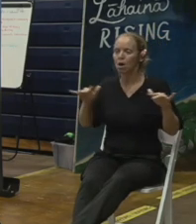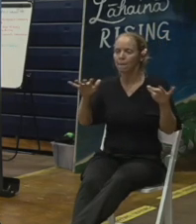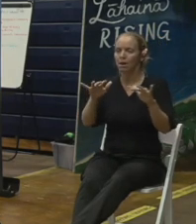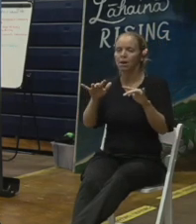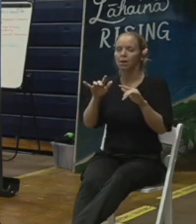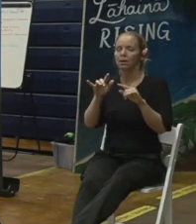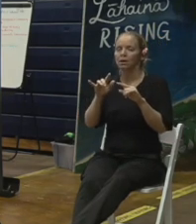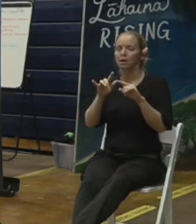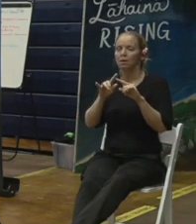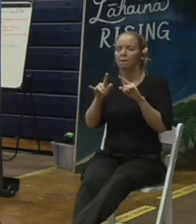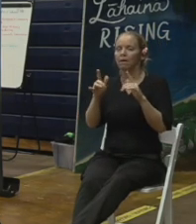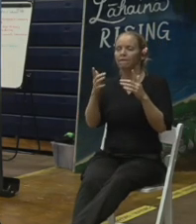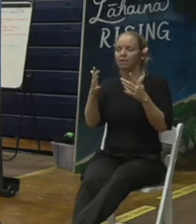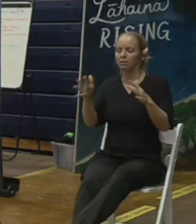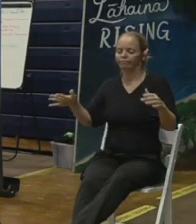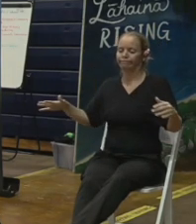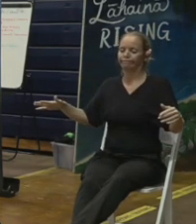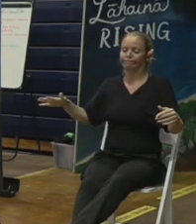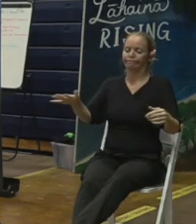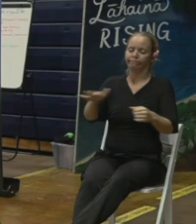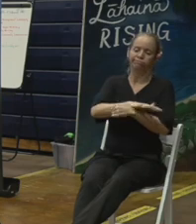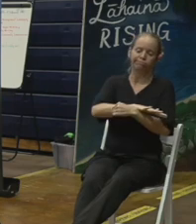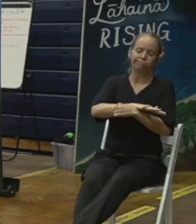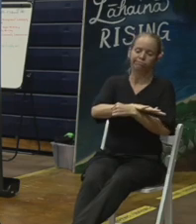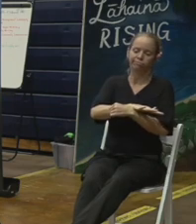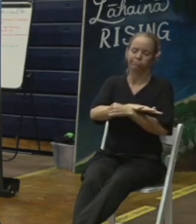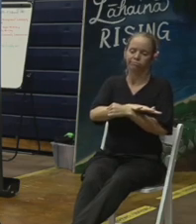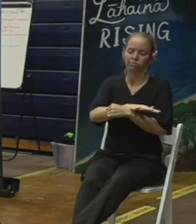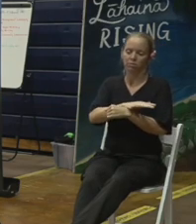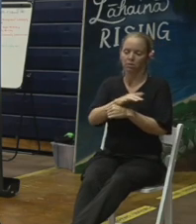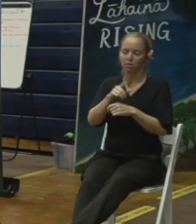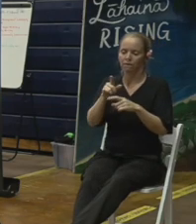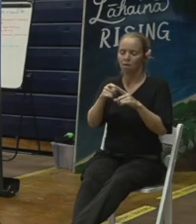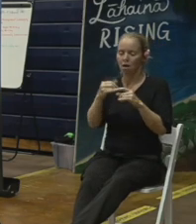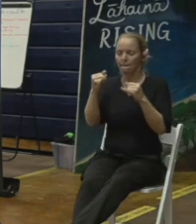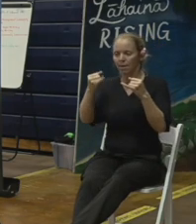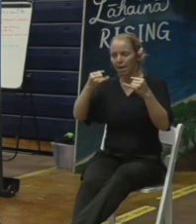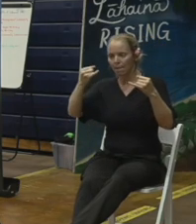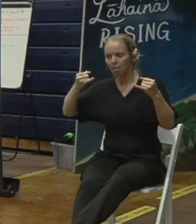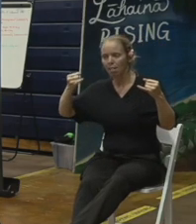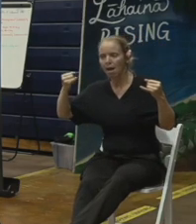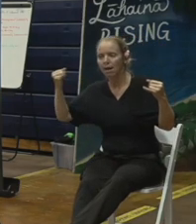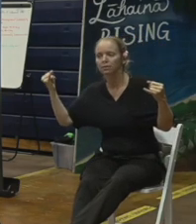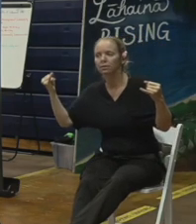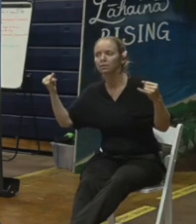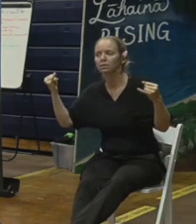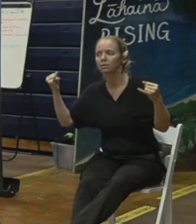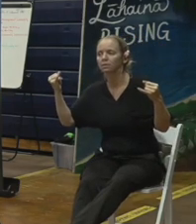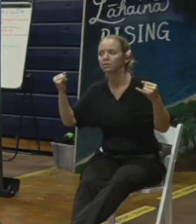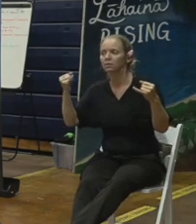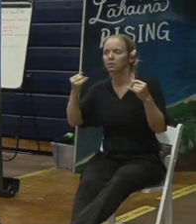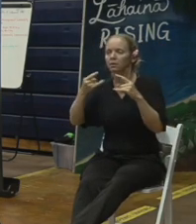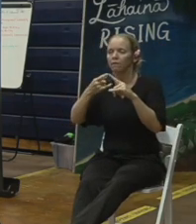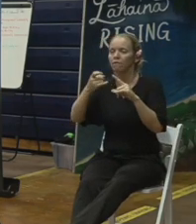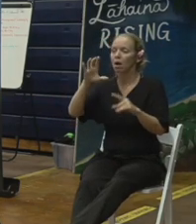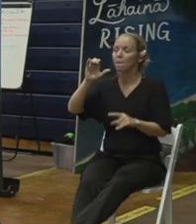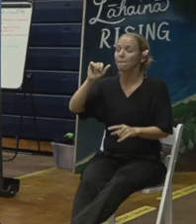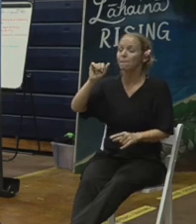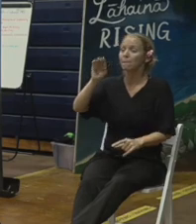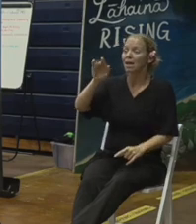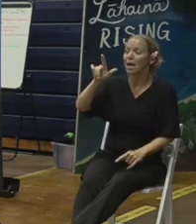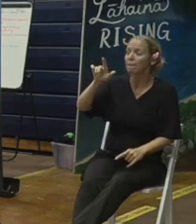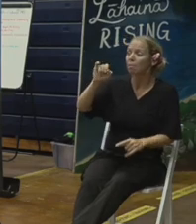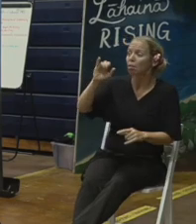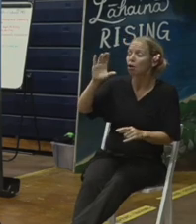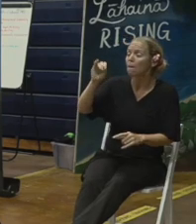of it's covered with the sheathing of cable lines that are from the cable companies the